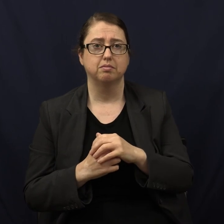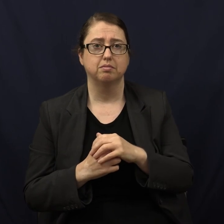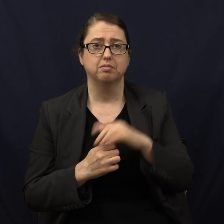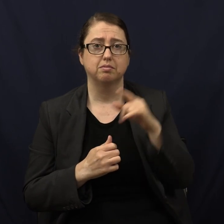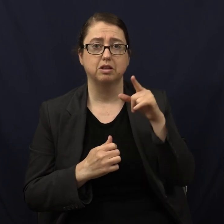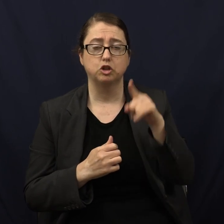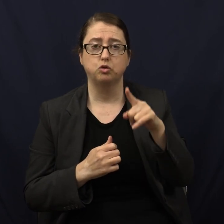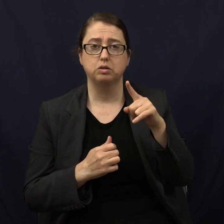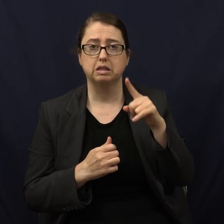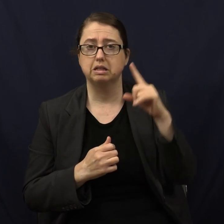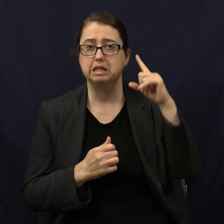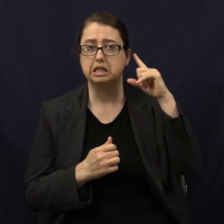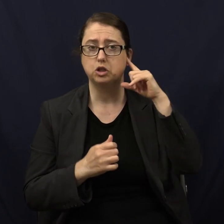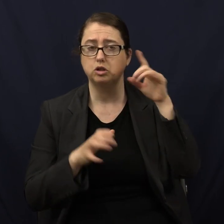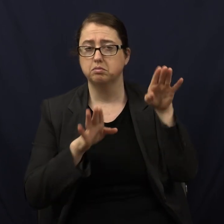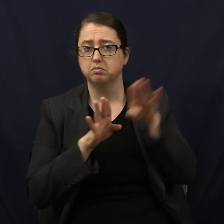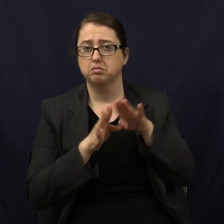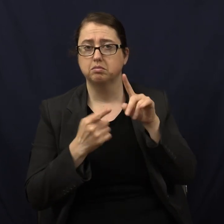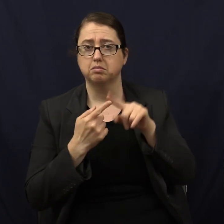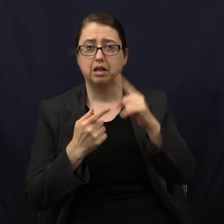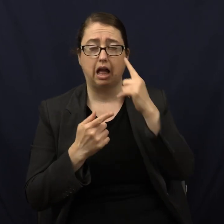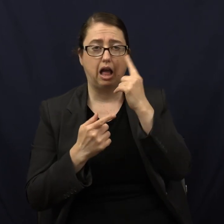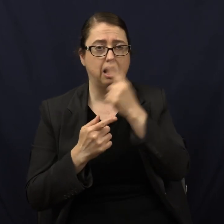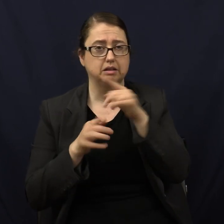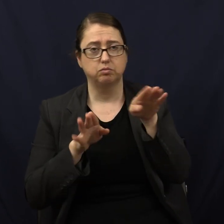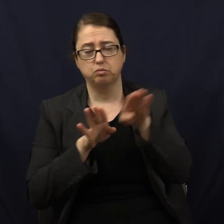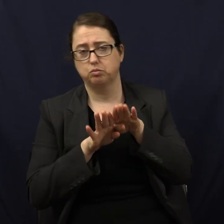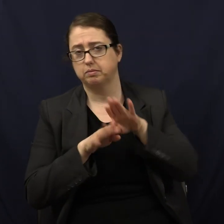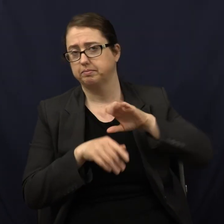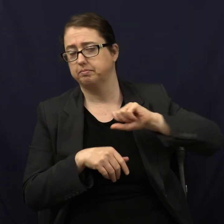have closed your ears and closed your eyes.